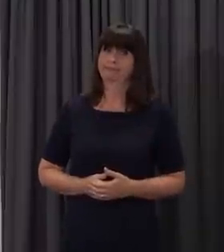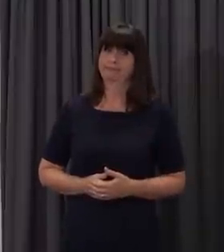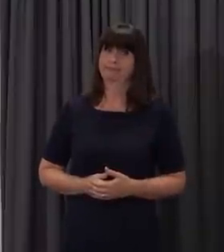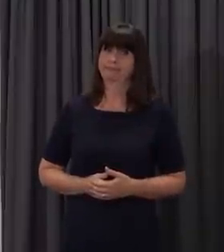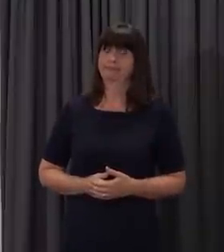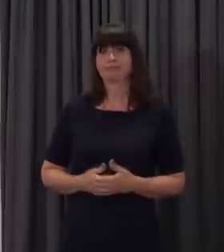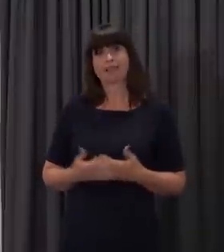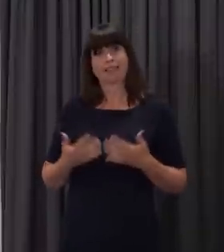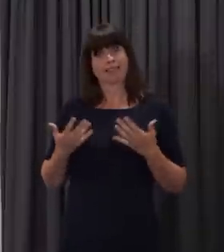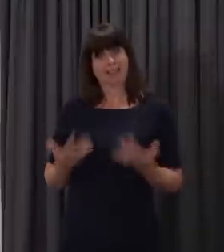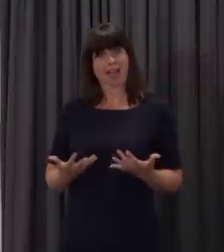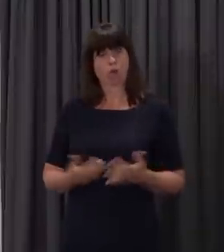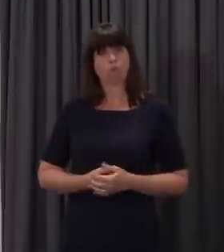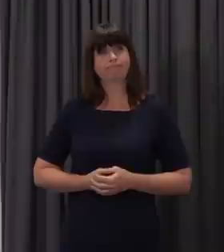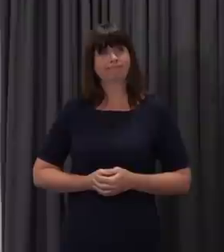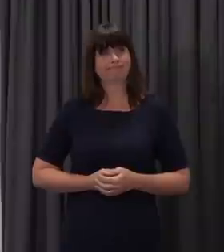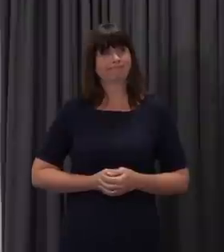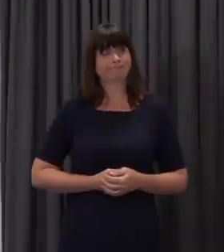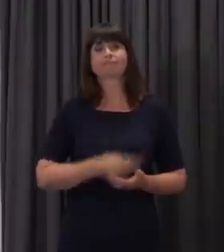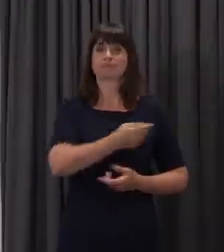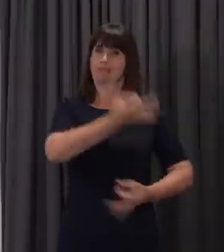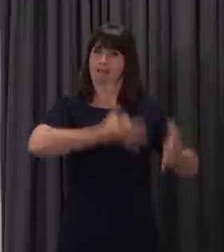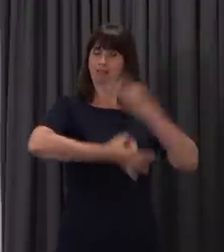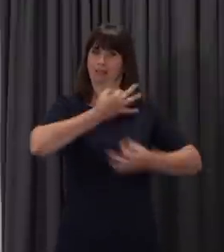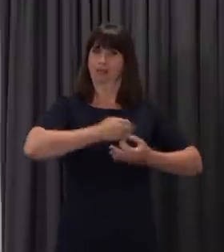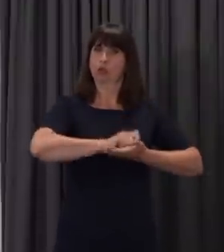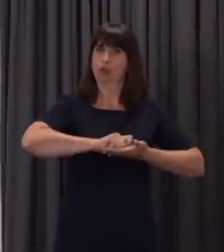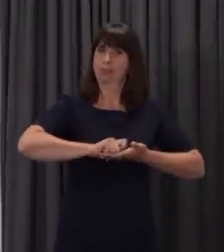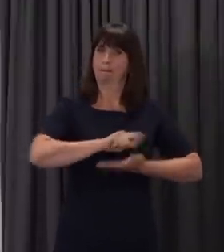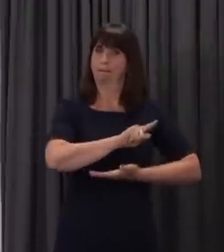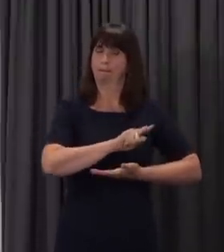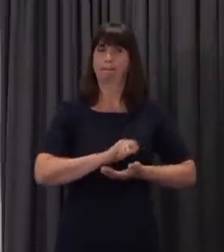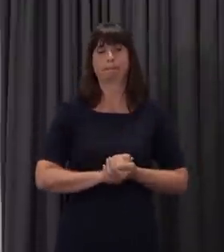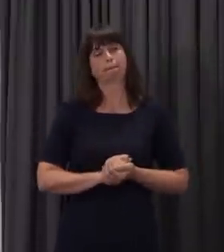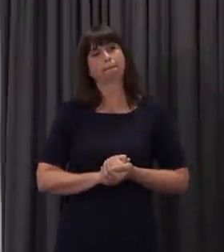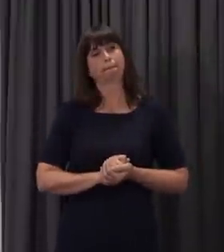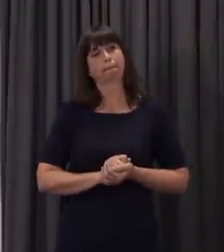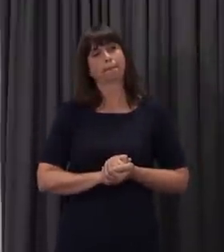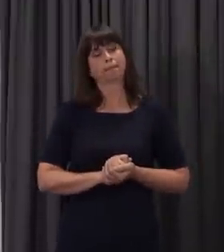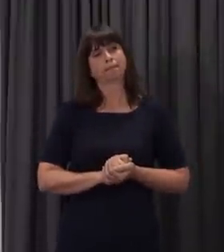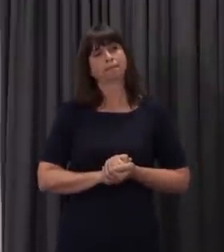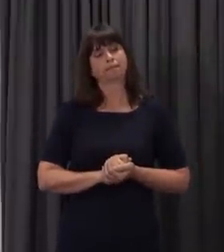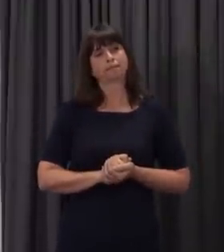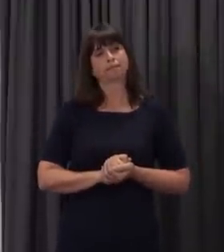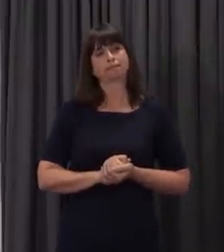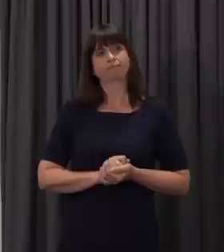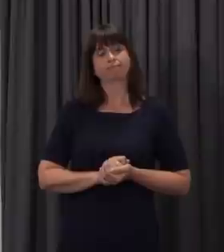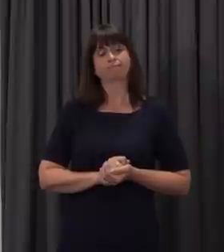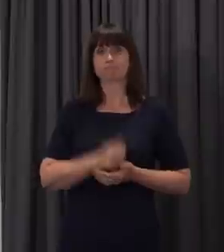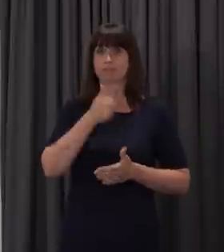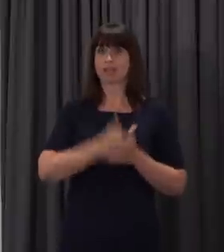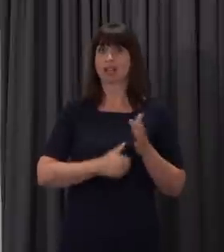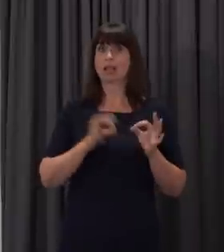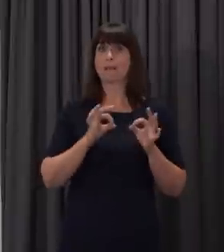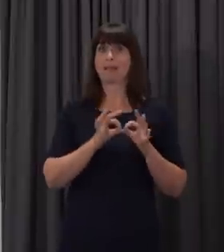I'm now going to turn to questions from our colleagues in the media, and today we're going to begin with